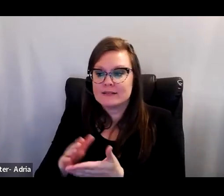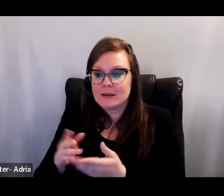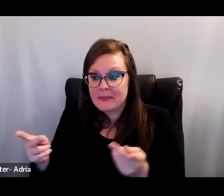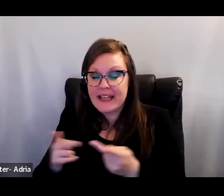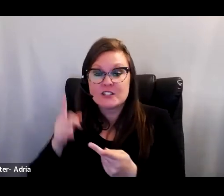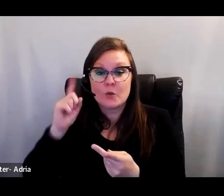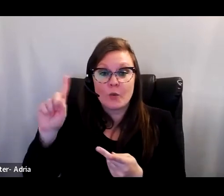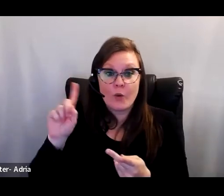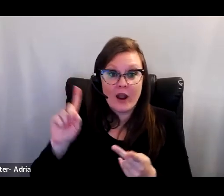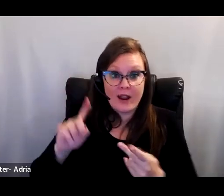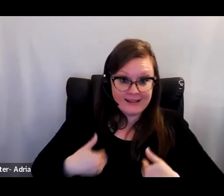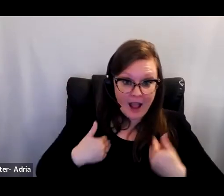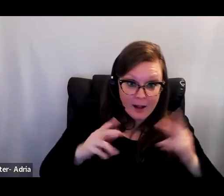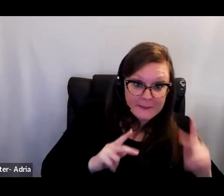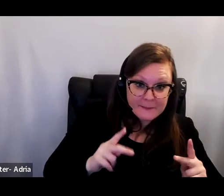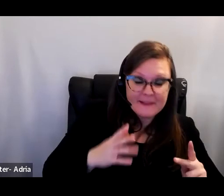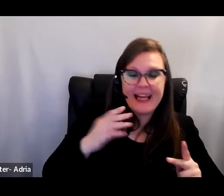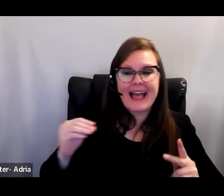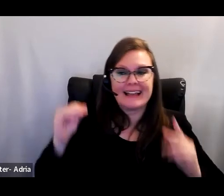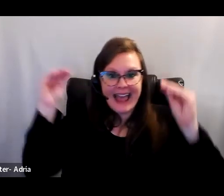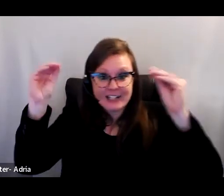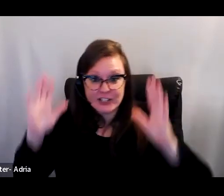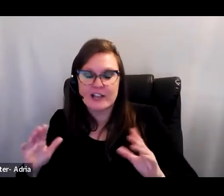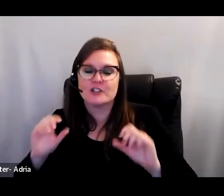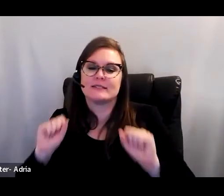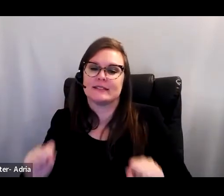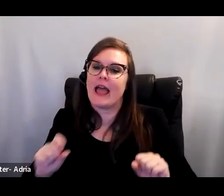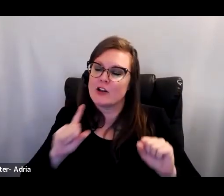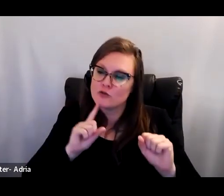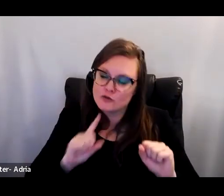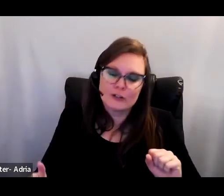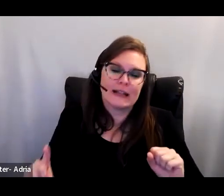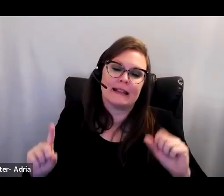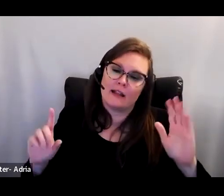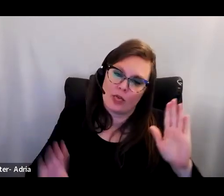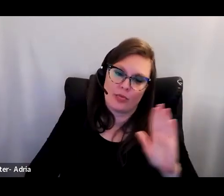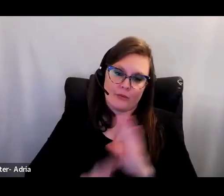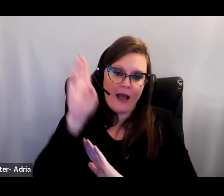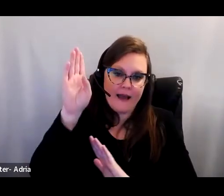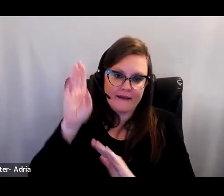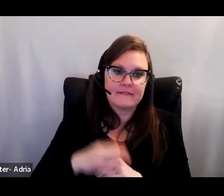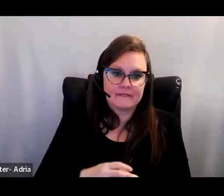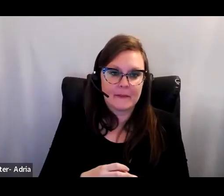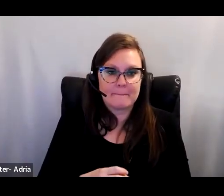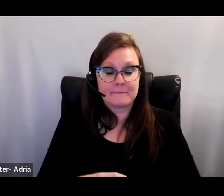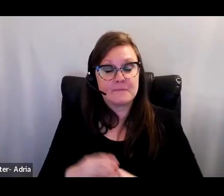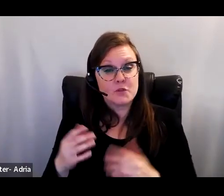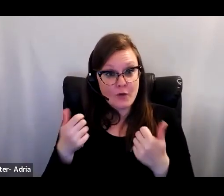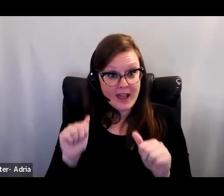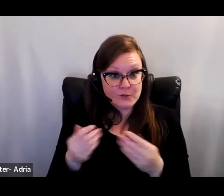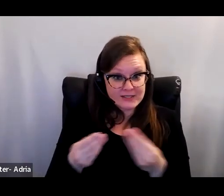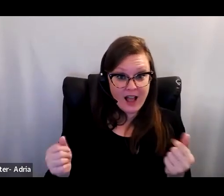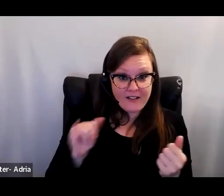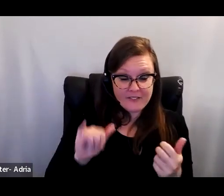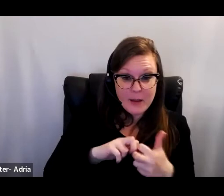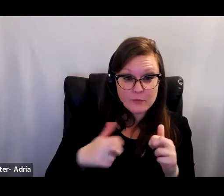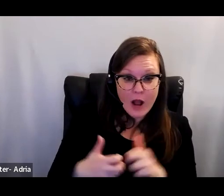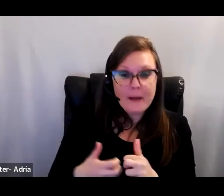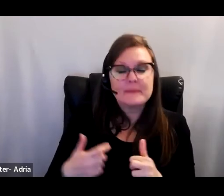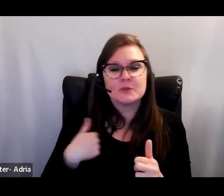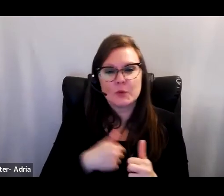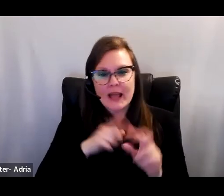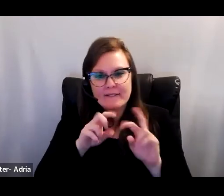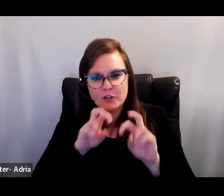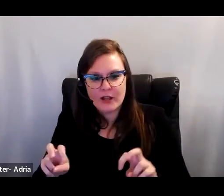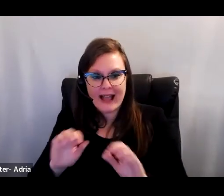educators can thrive. To be useful partners in solving these educational problems requires deeply how we as researchers